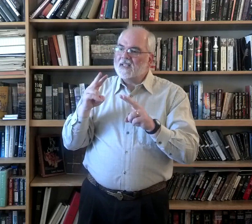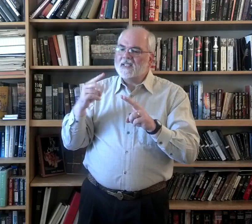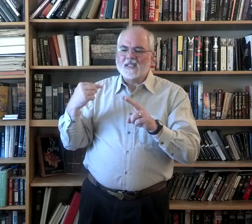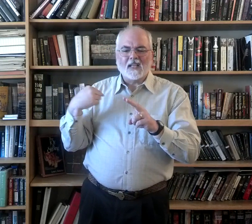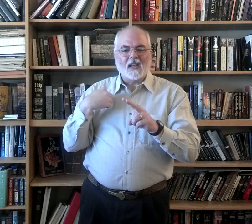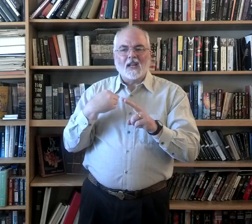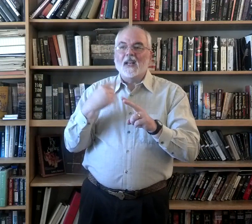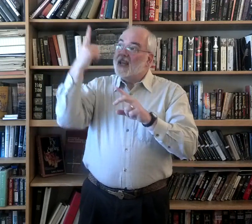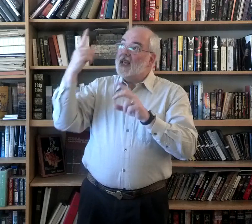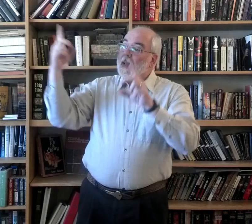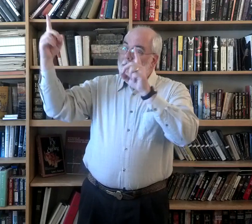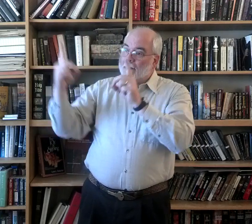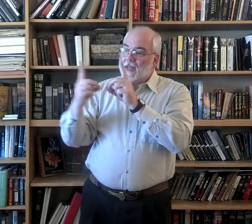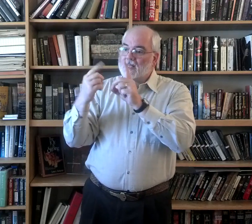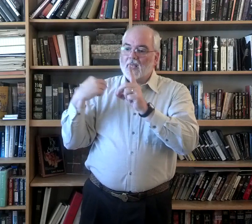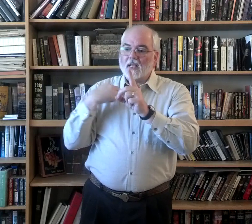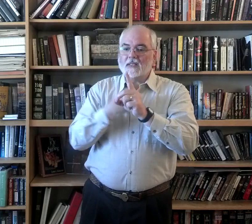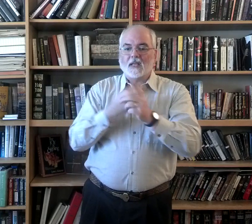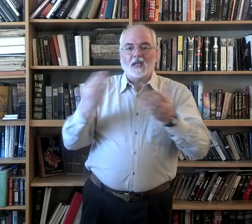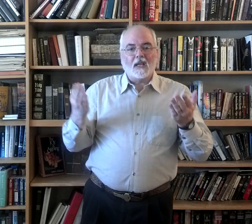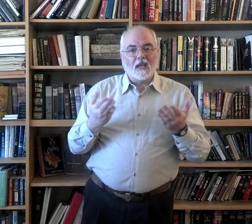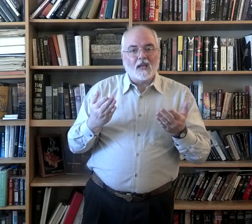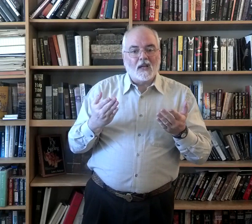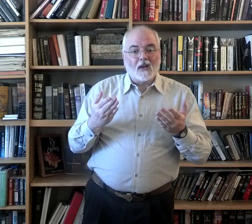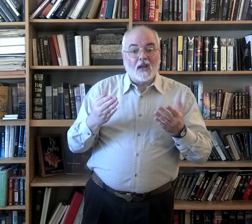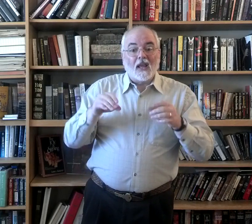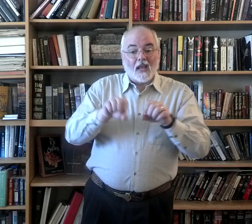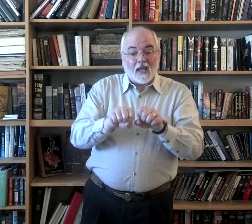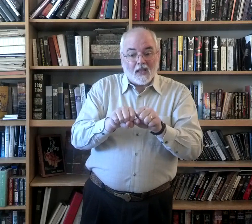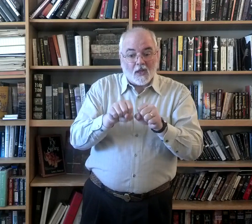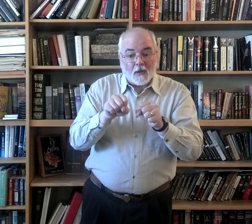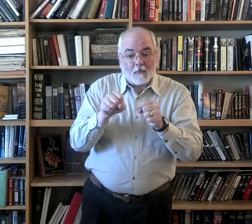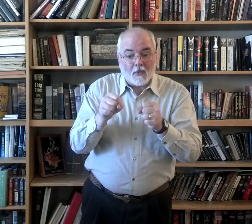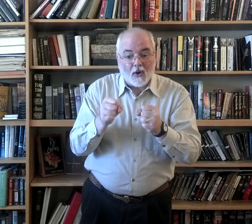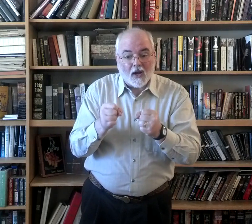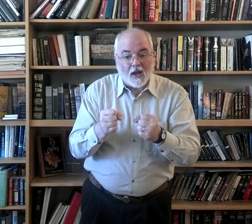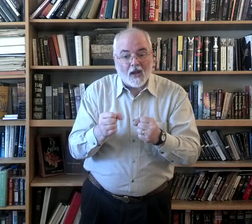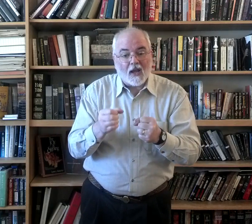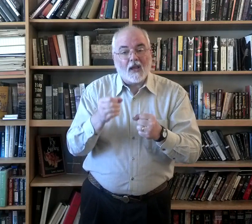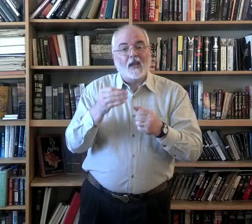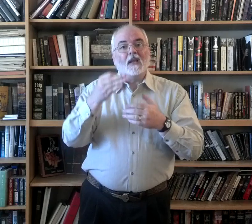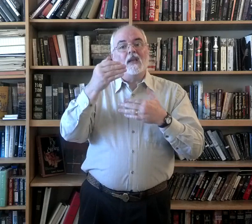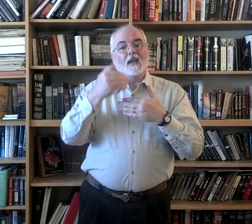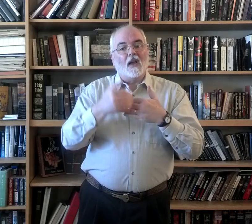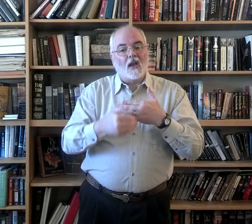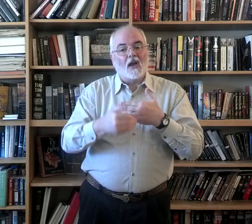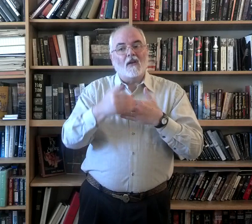see, He meets us here, in the breaking of